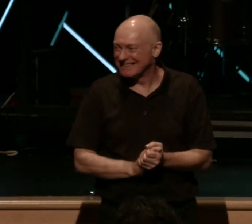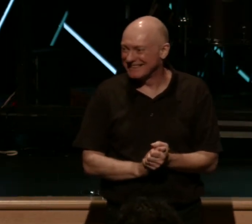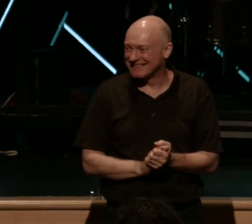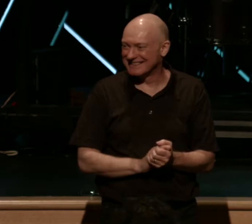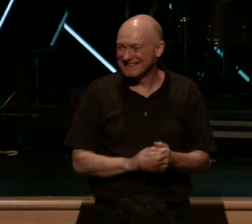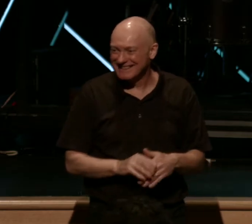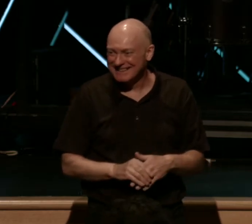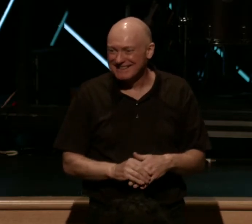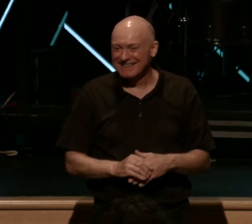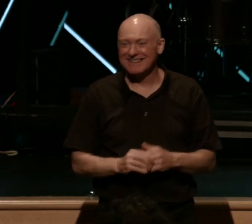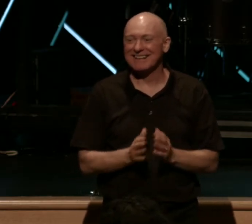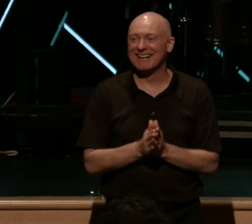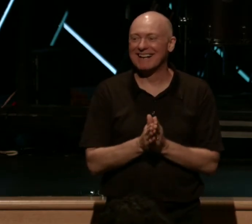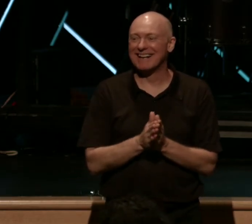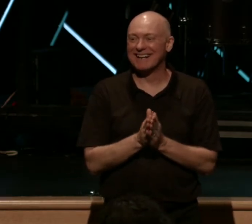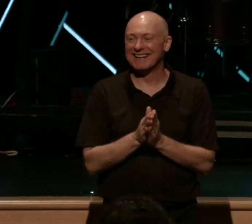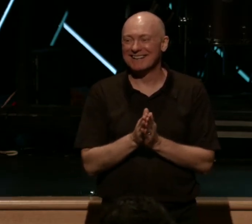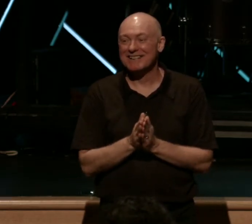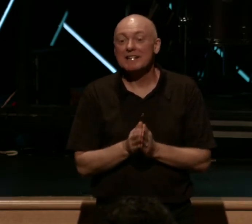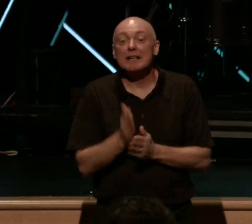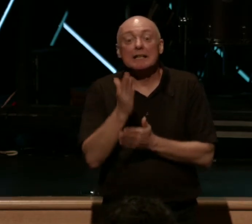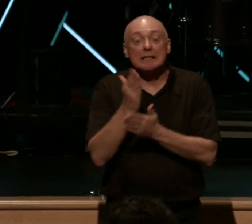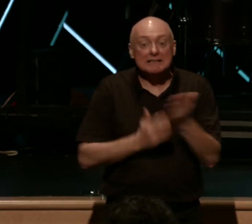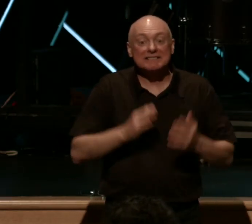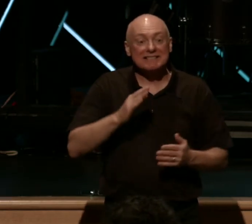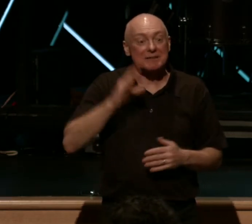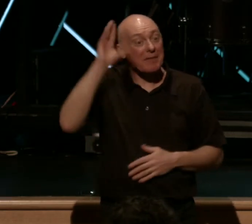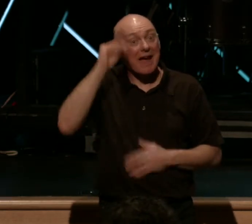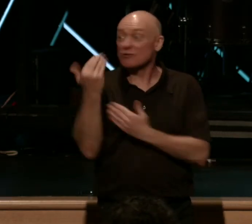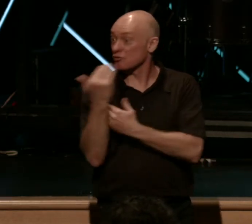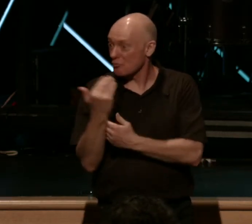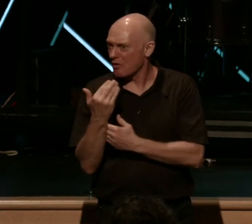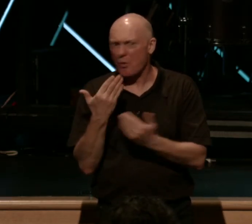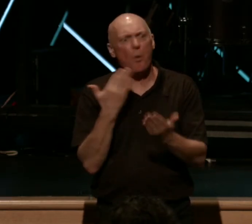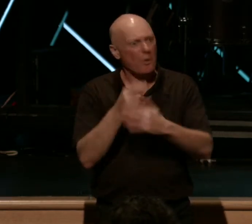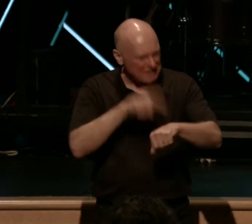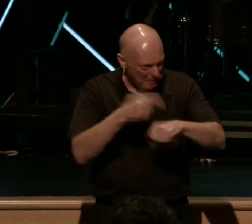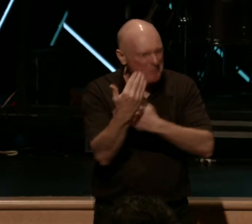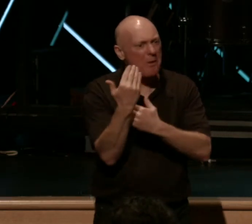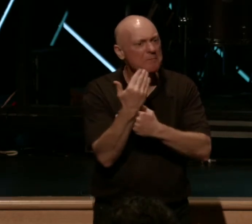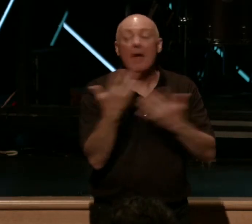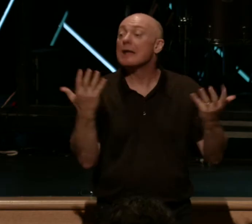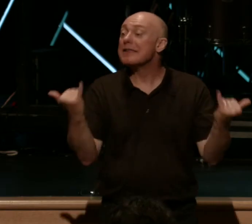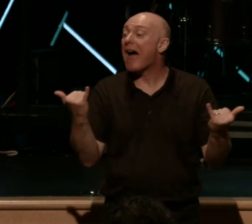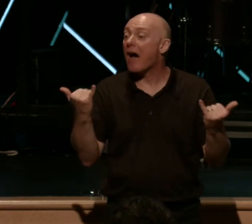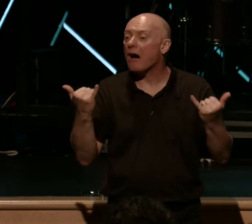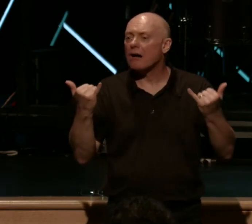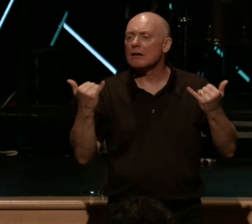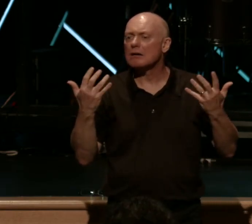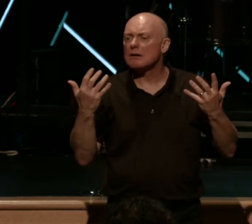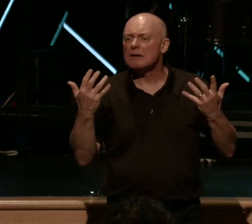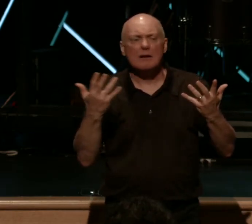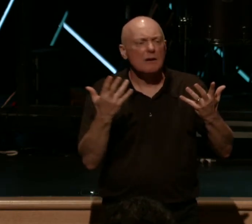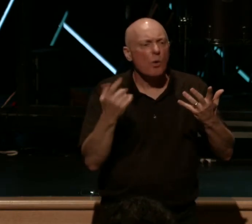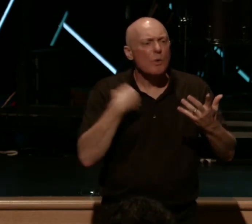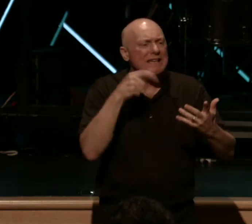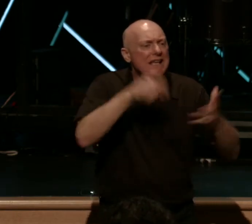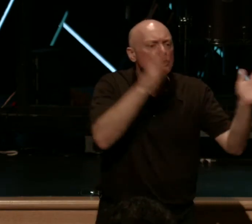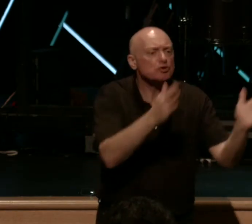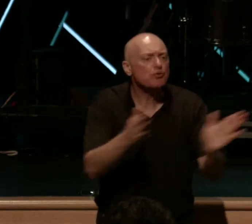Okay. But some of the guys were with me, so we did have a great time as well. What I want to talk about is a strategy to change the world. And I want to give you a